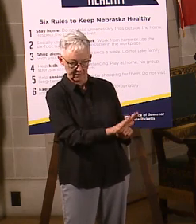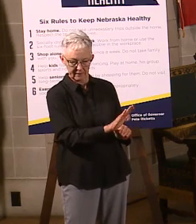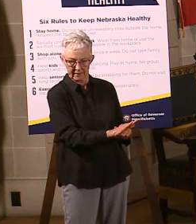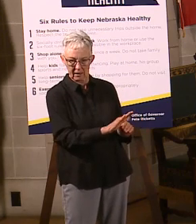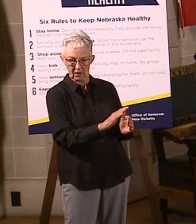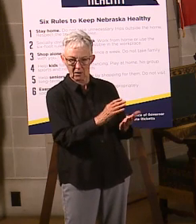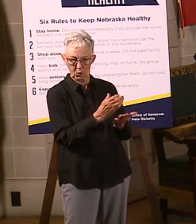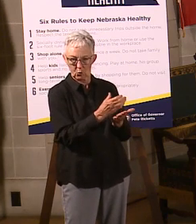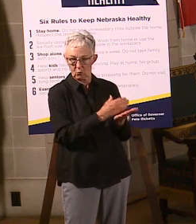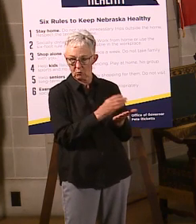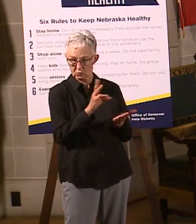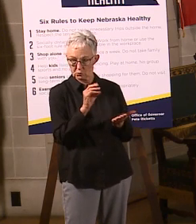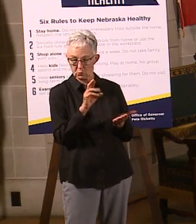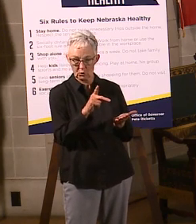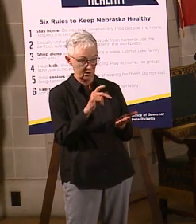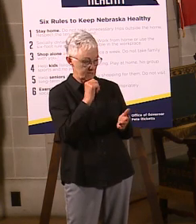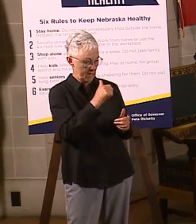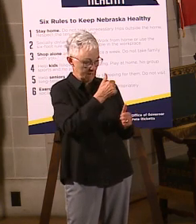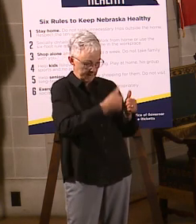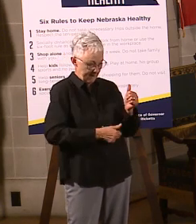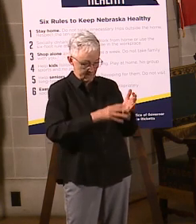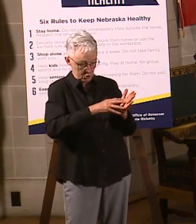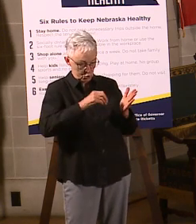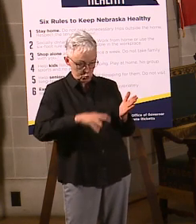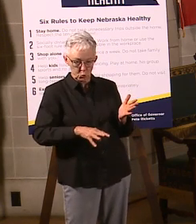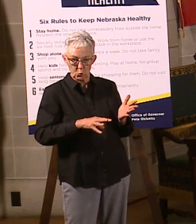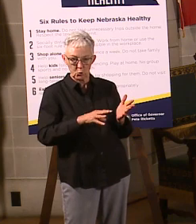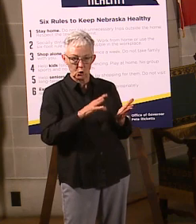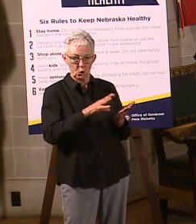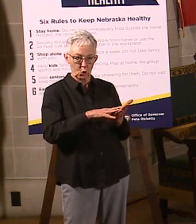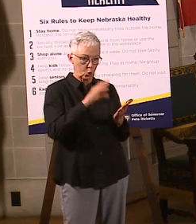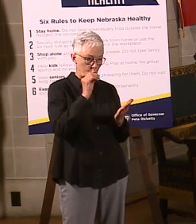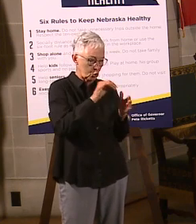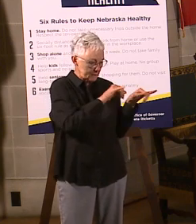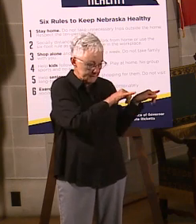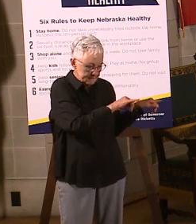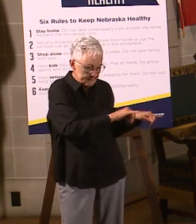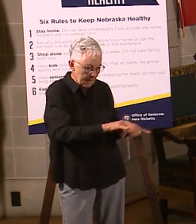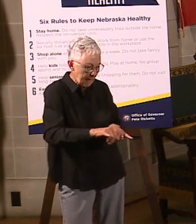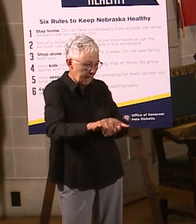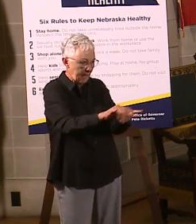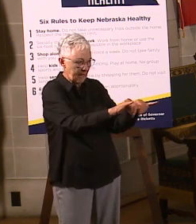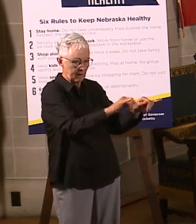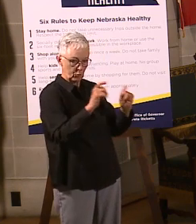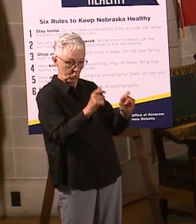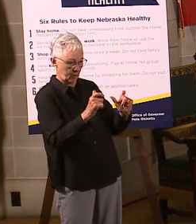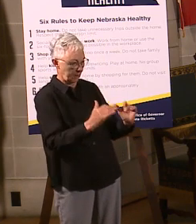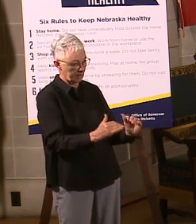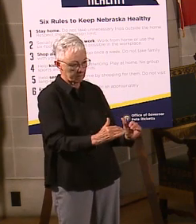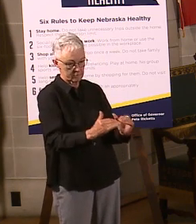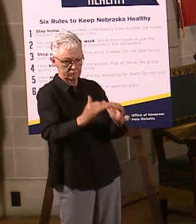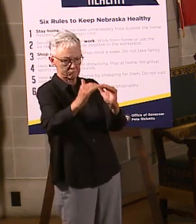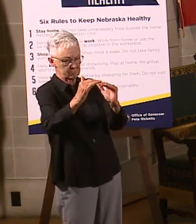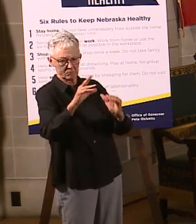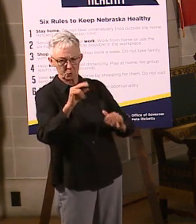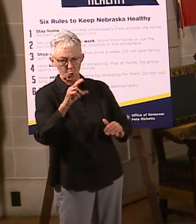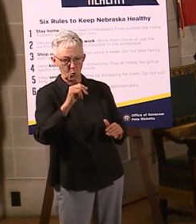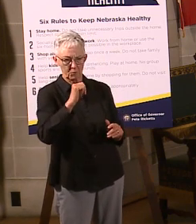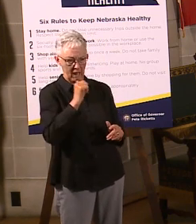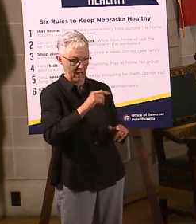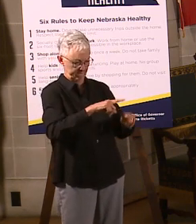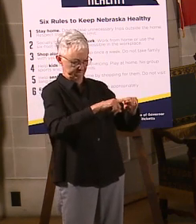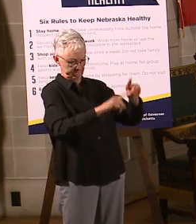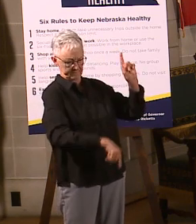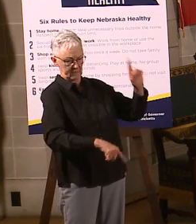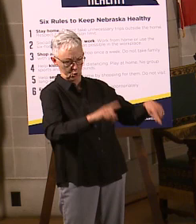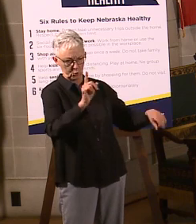at the same pace, right? And so for us in these moments is a chance really to learn how to support each and every student and track that progress. And I